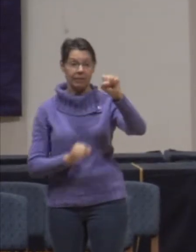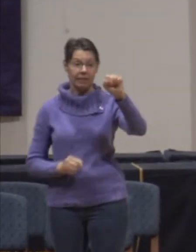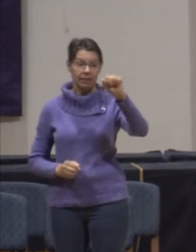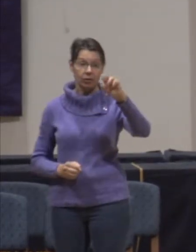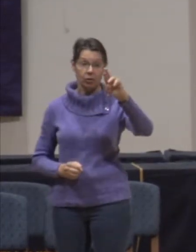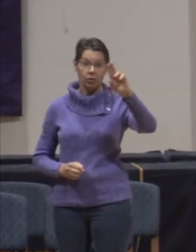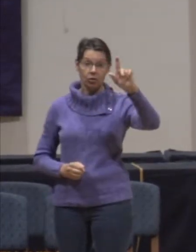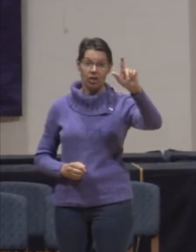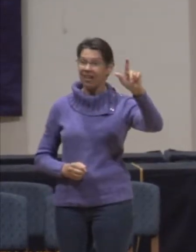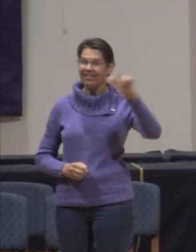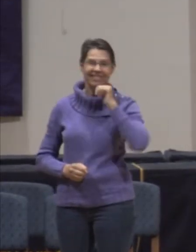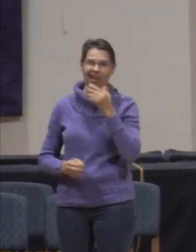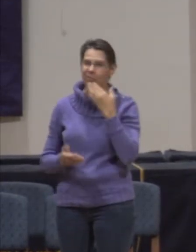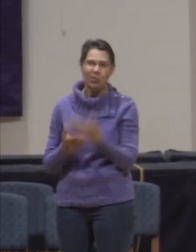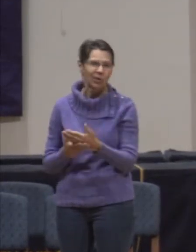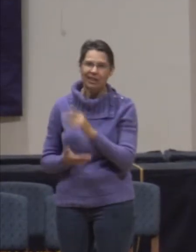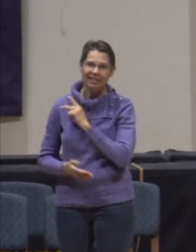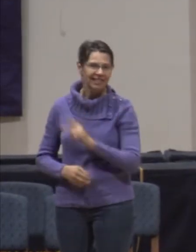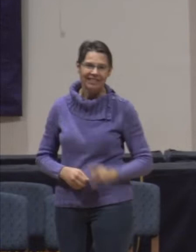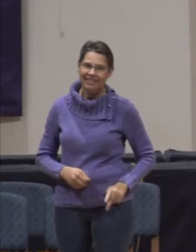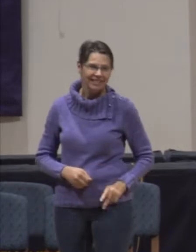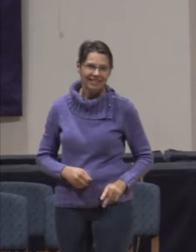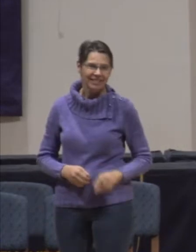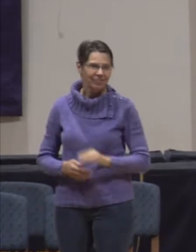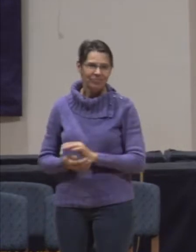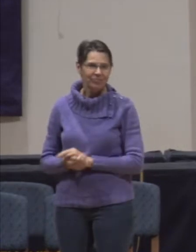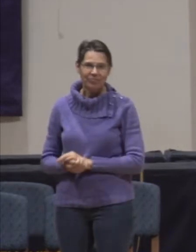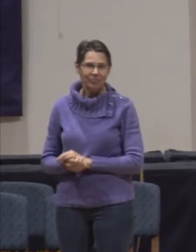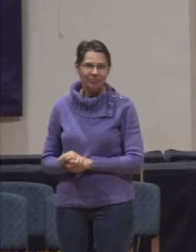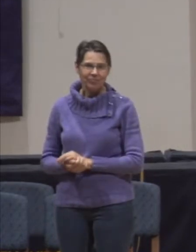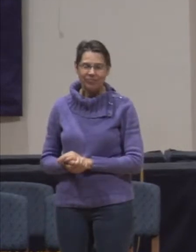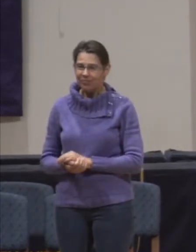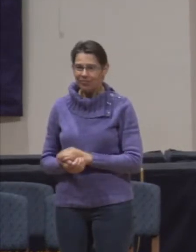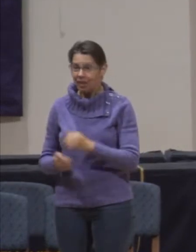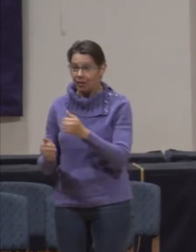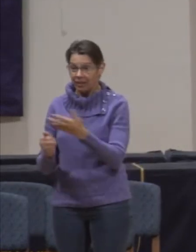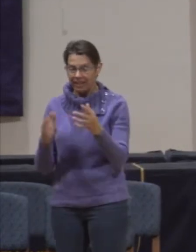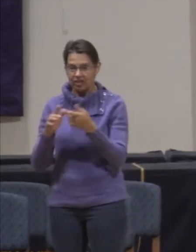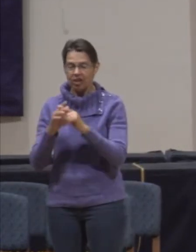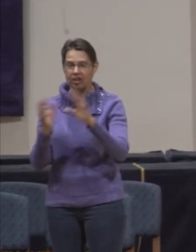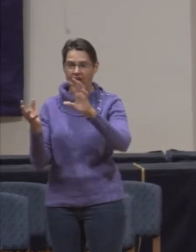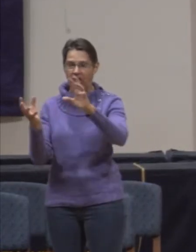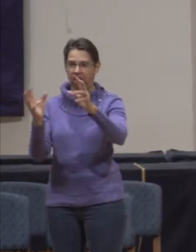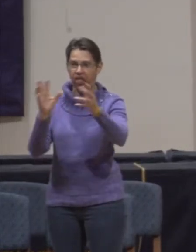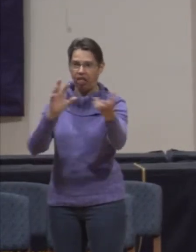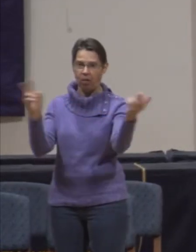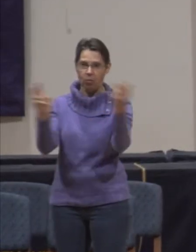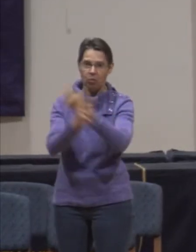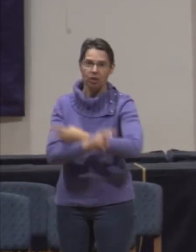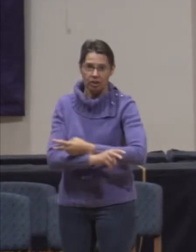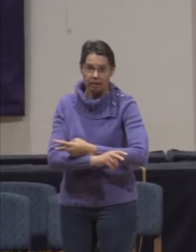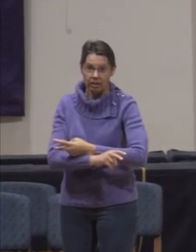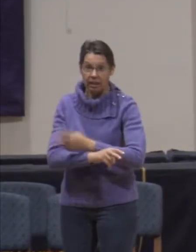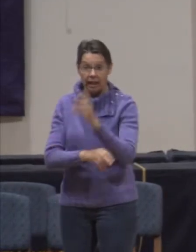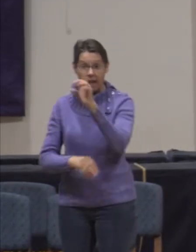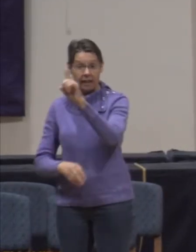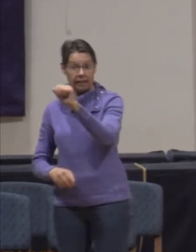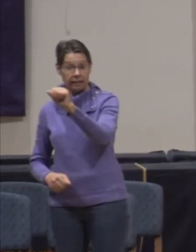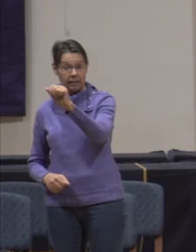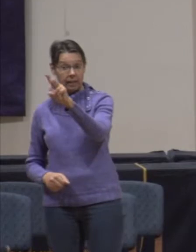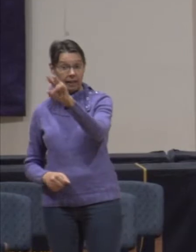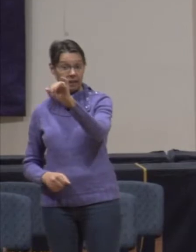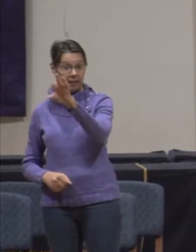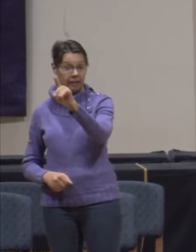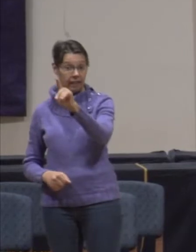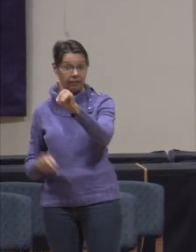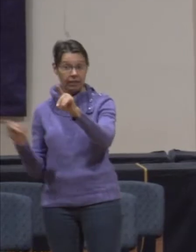suited for that role. And so as things begin to deteriorate, David, as you'll recall, the writer of